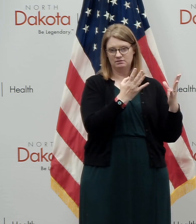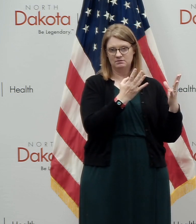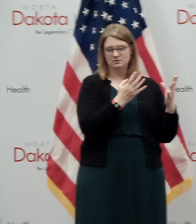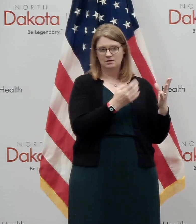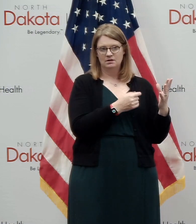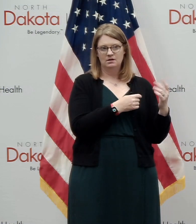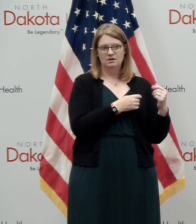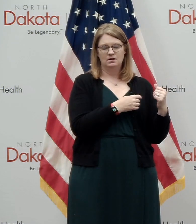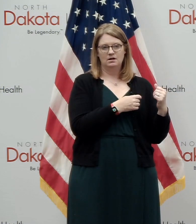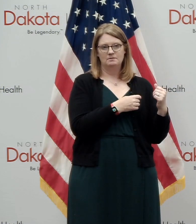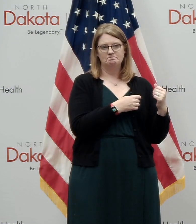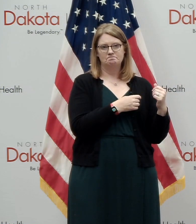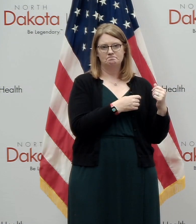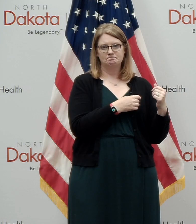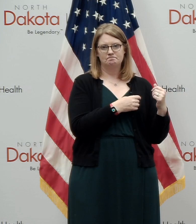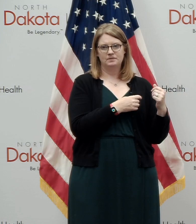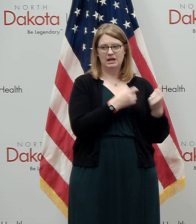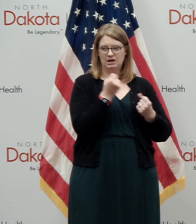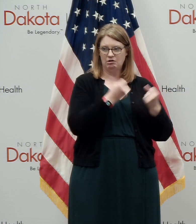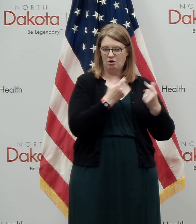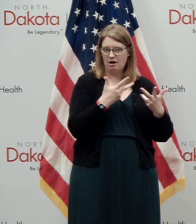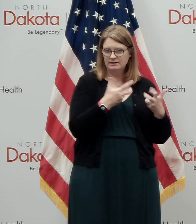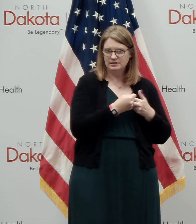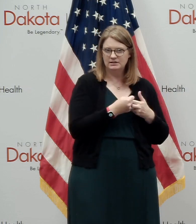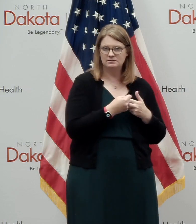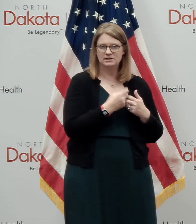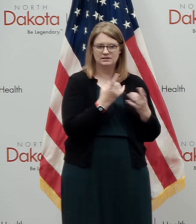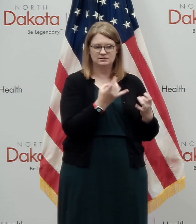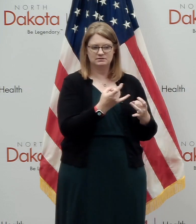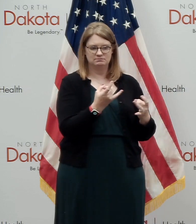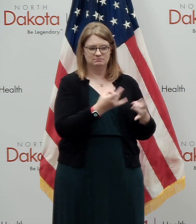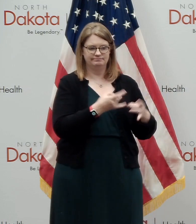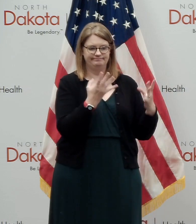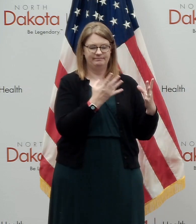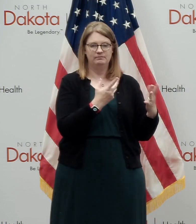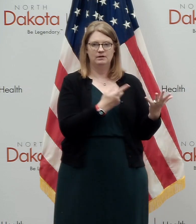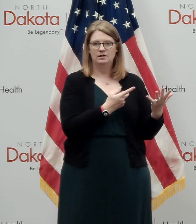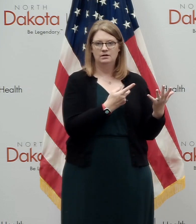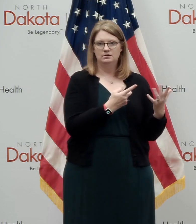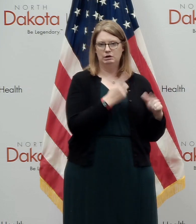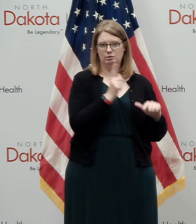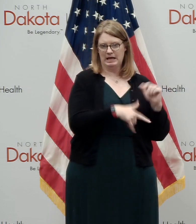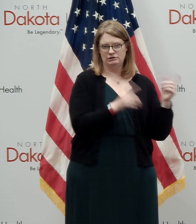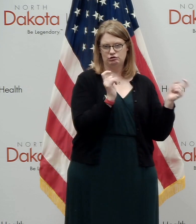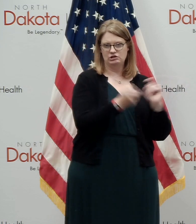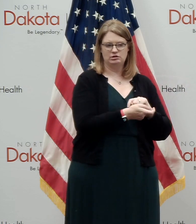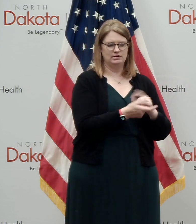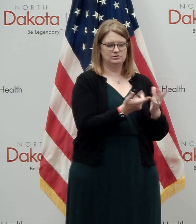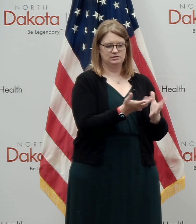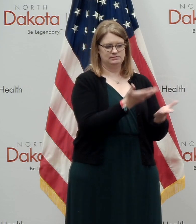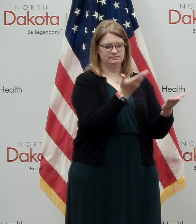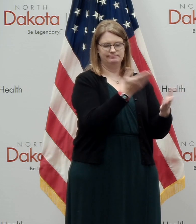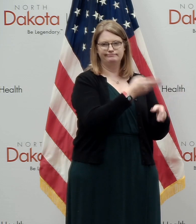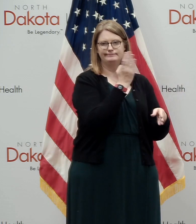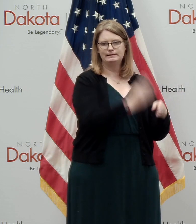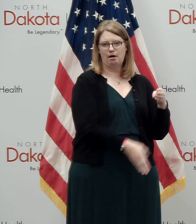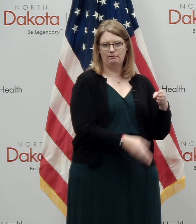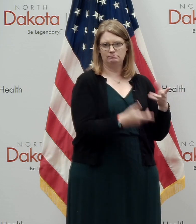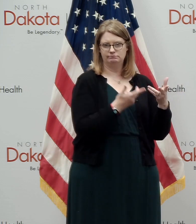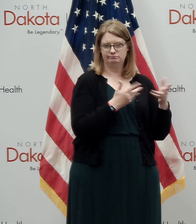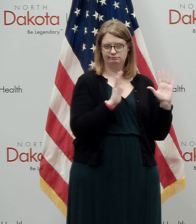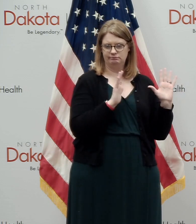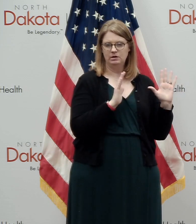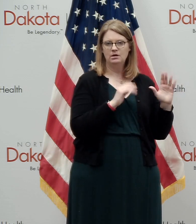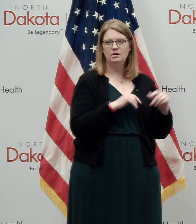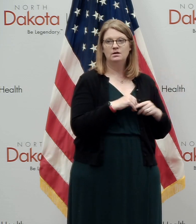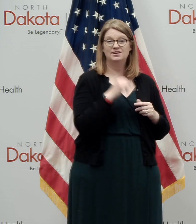anybody who's lost somebody in a, uh, car accident, uh, it's, you know, irreversible, uh, in many cases. And